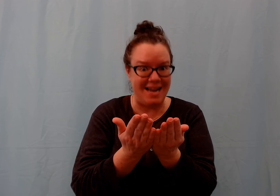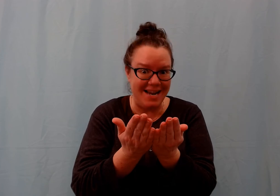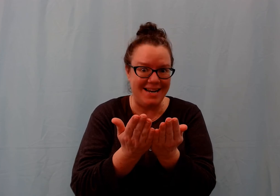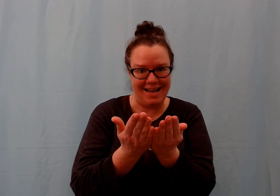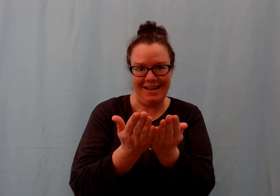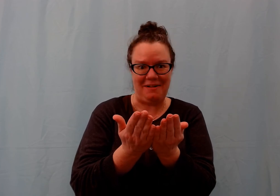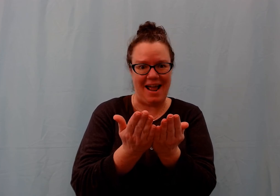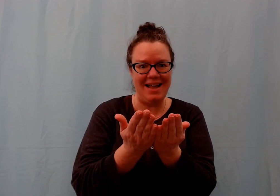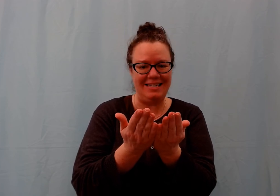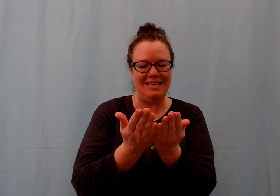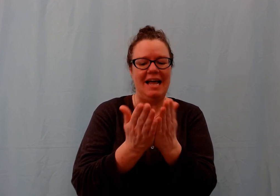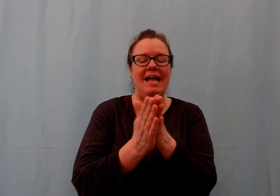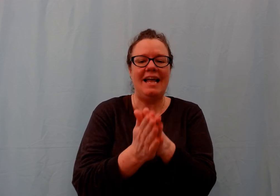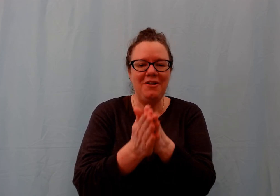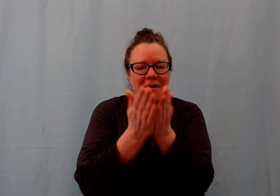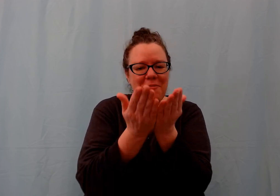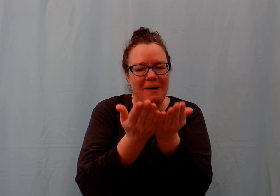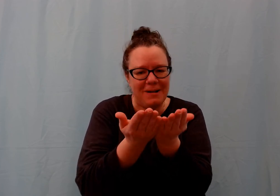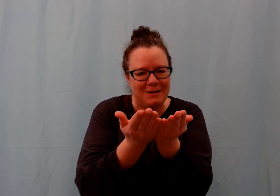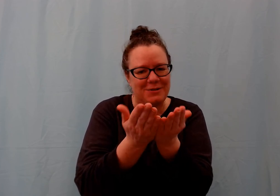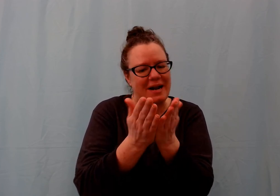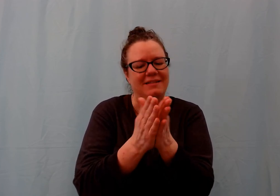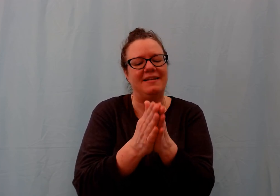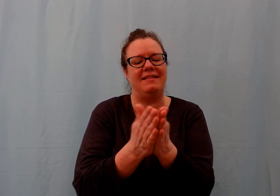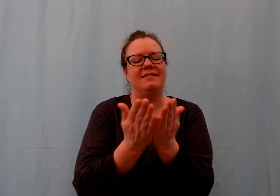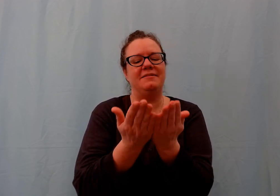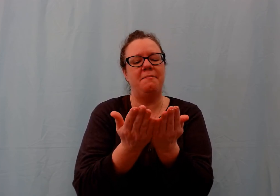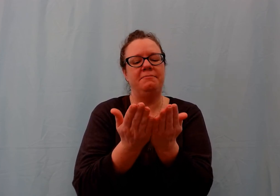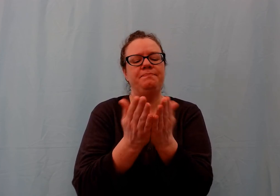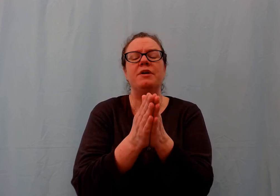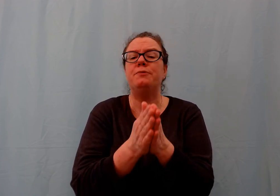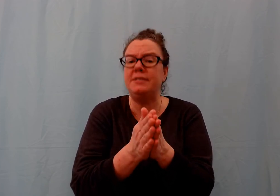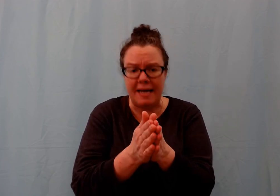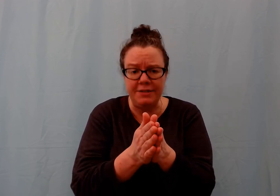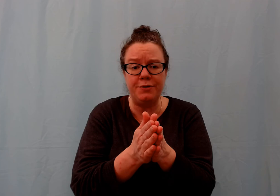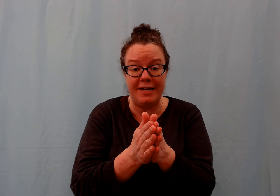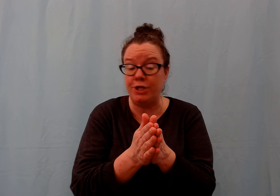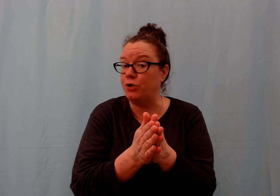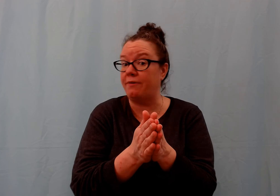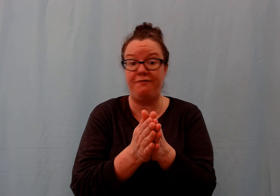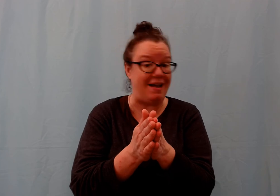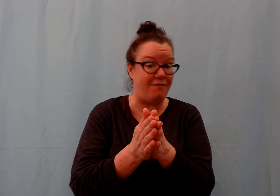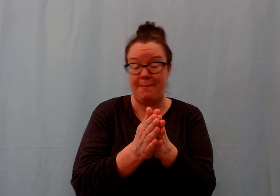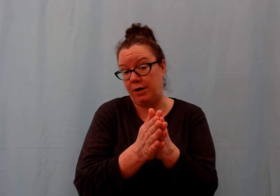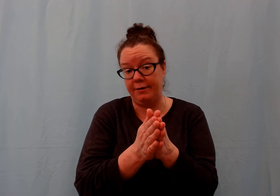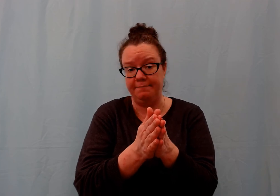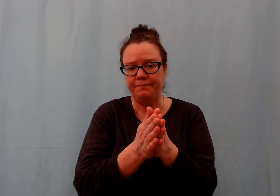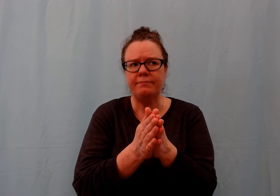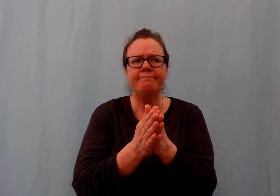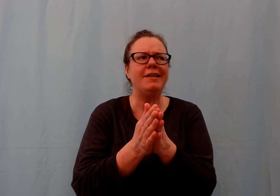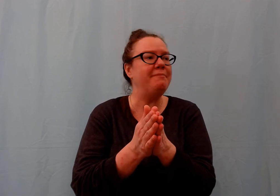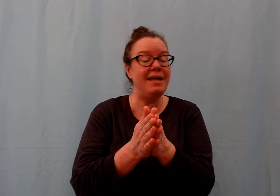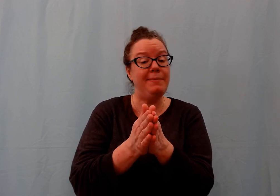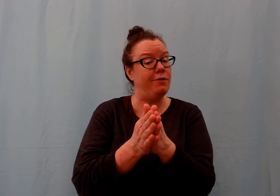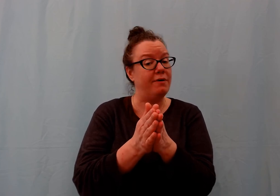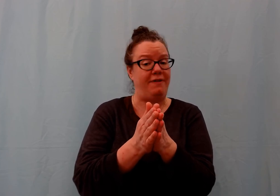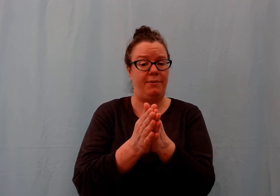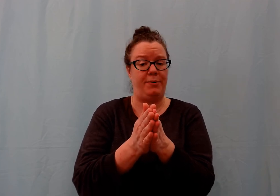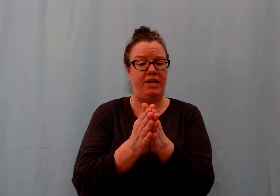Reading, right? Can you open and close your hands like this? Pretend to read your favorite book. Maybe your favorite book